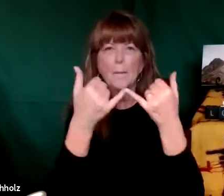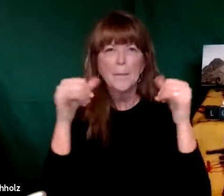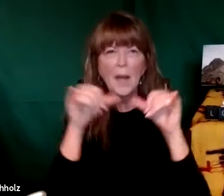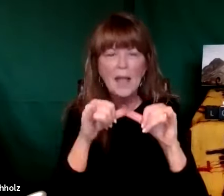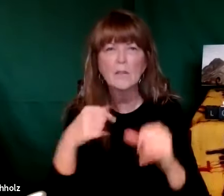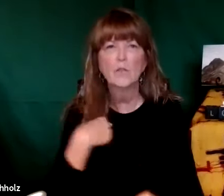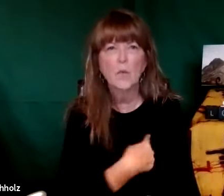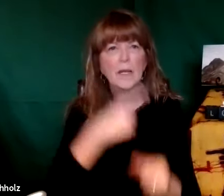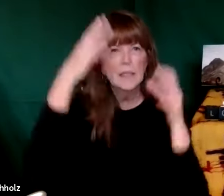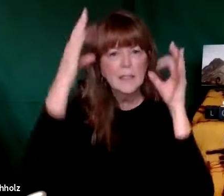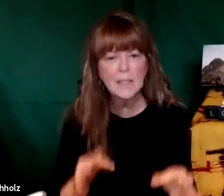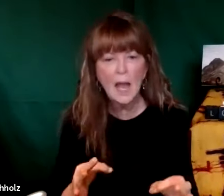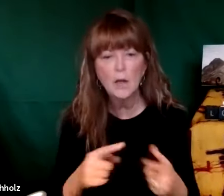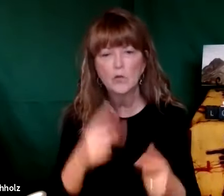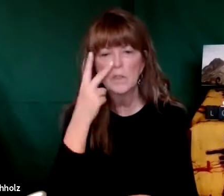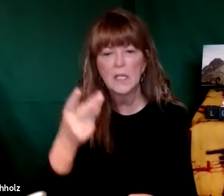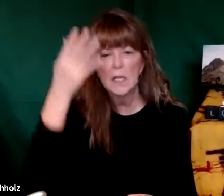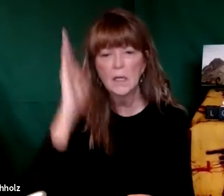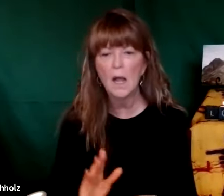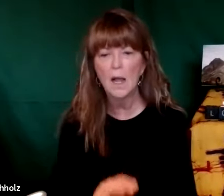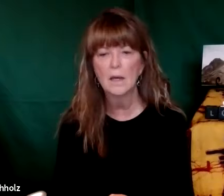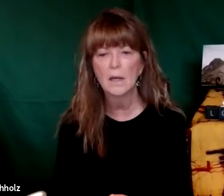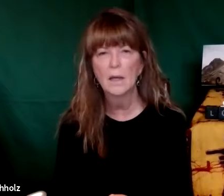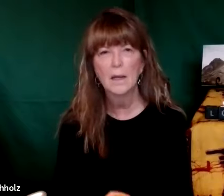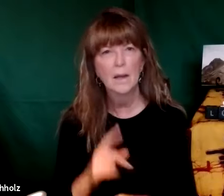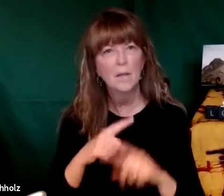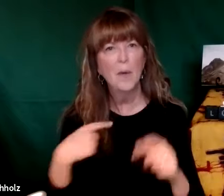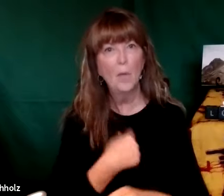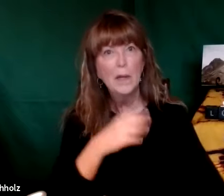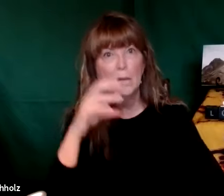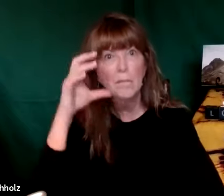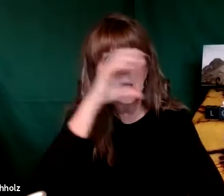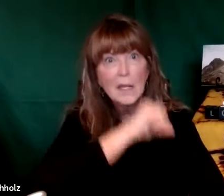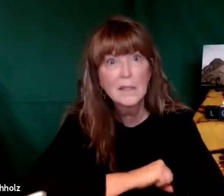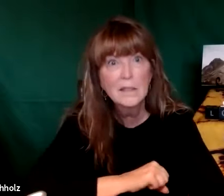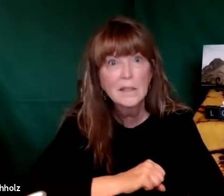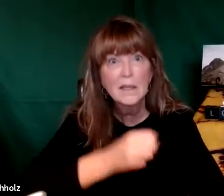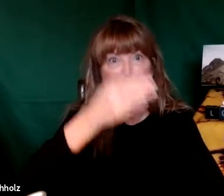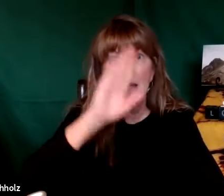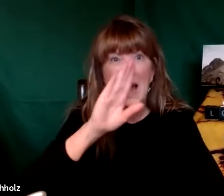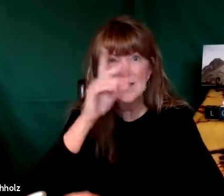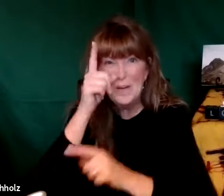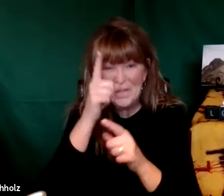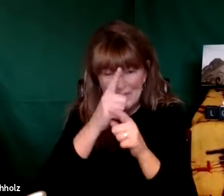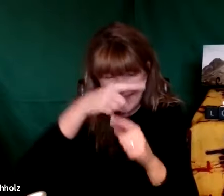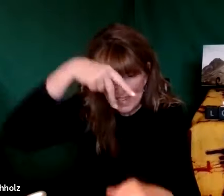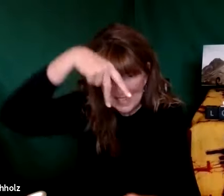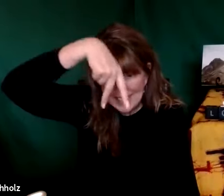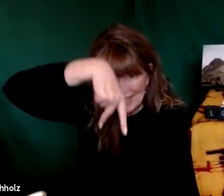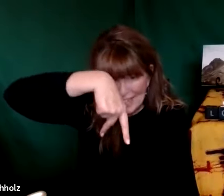we want to see God in the place that we decide that we want to see God and when that happens we miss